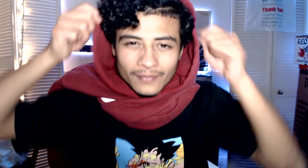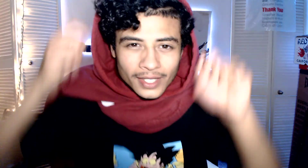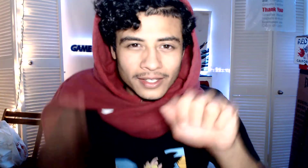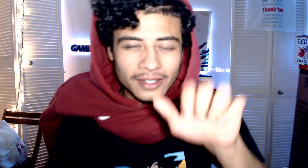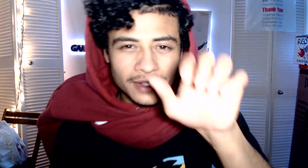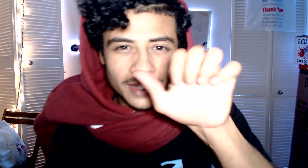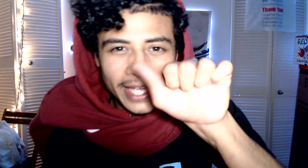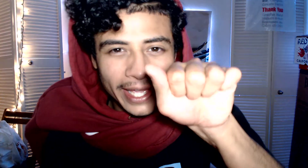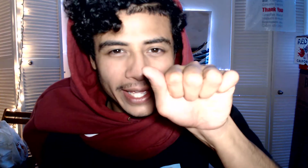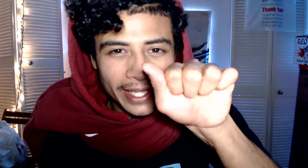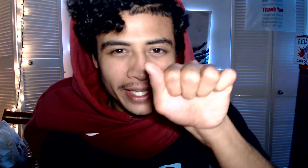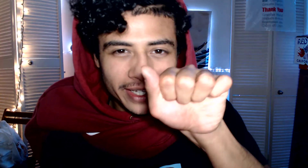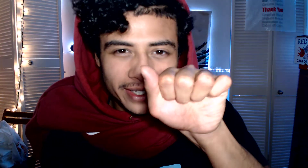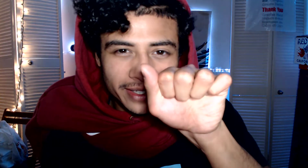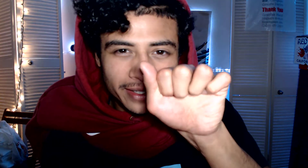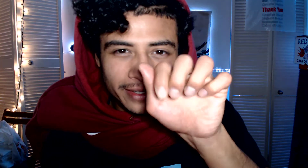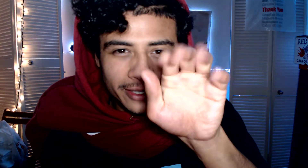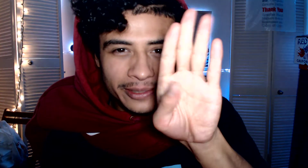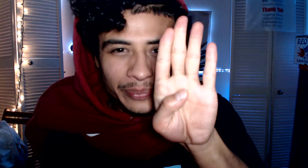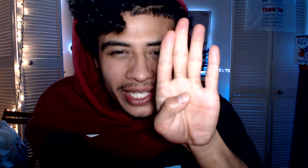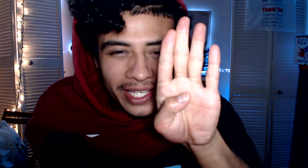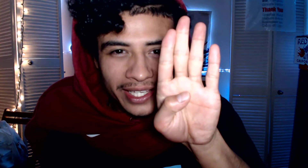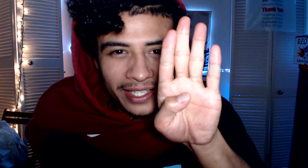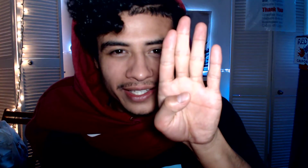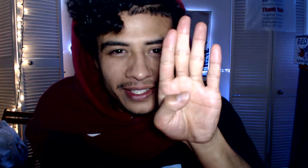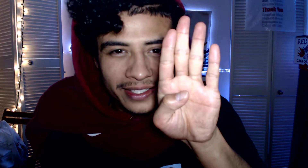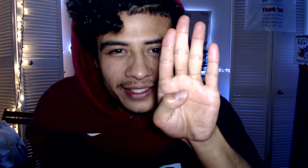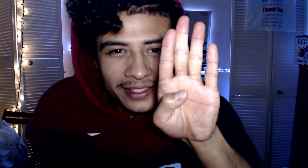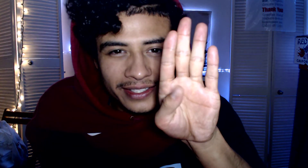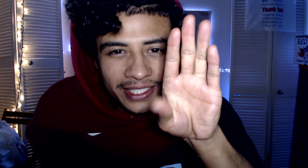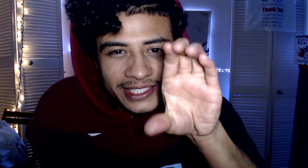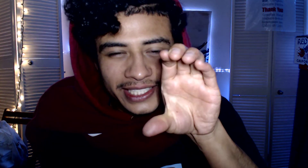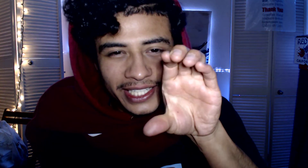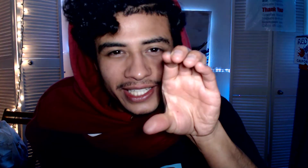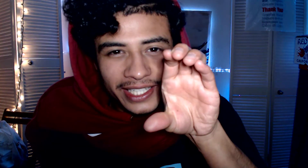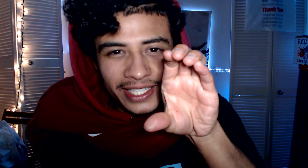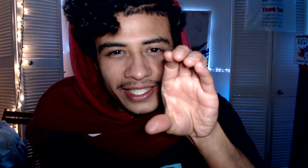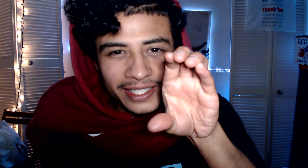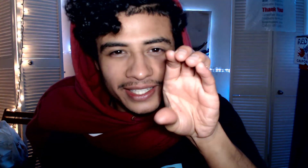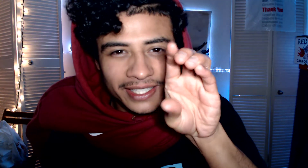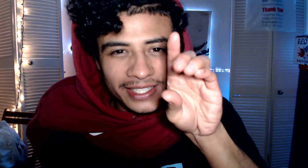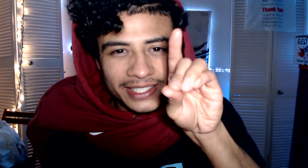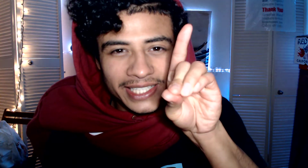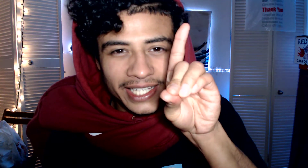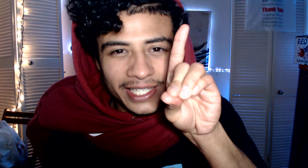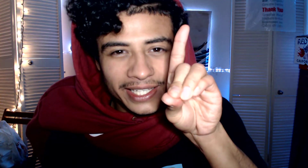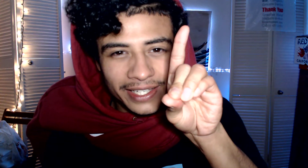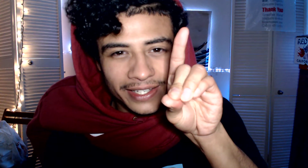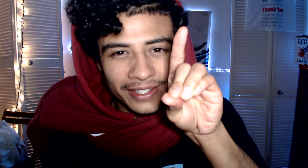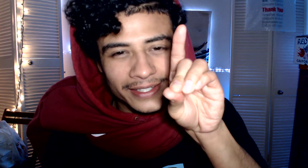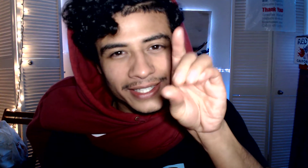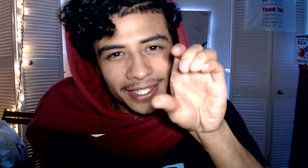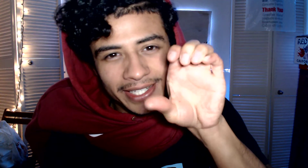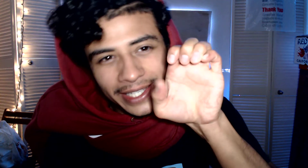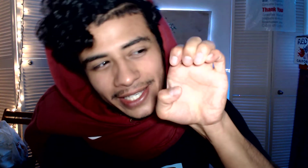A. B. C. D. E.